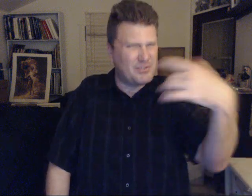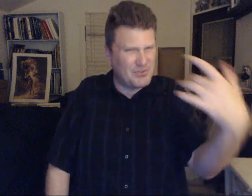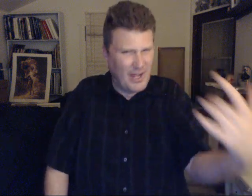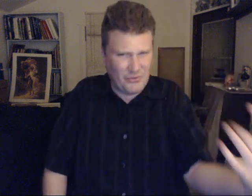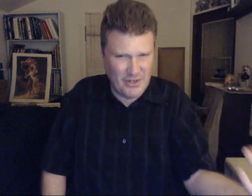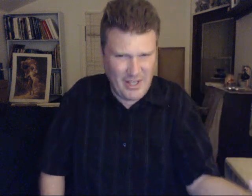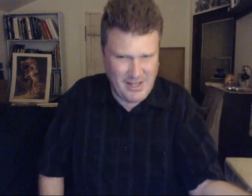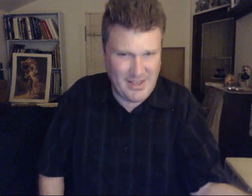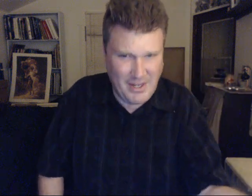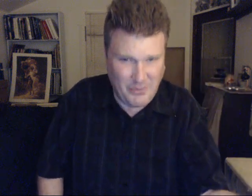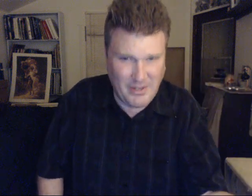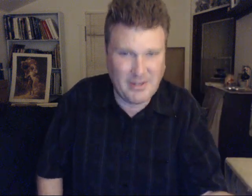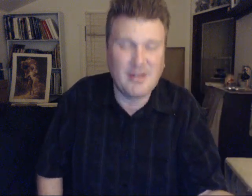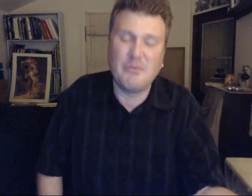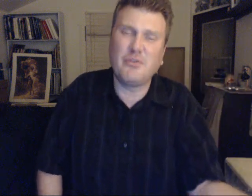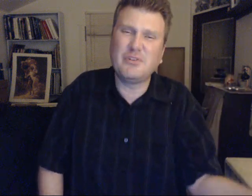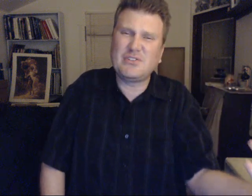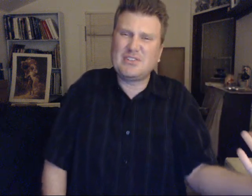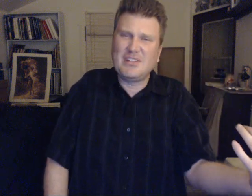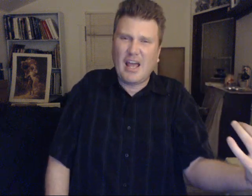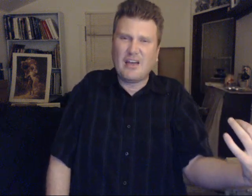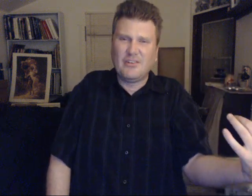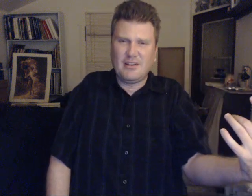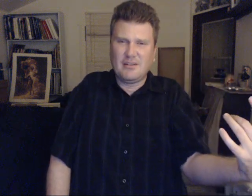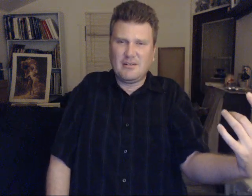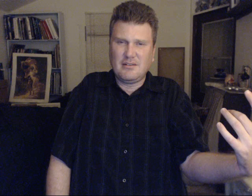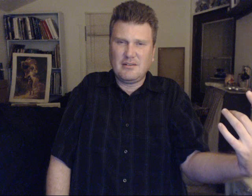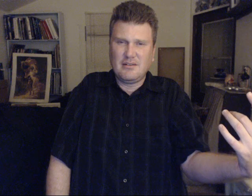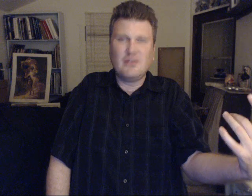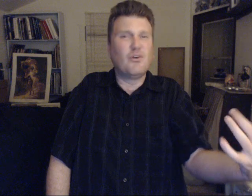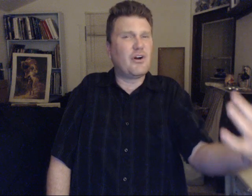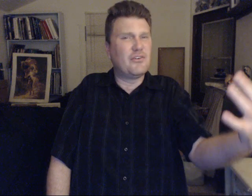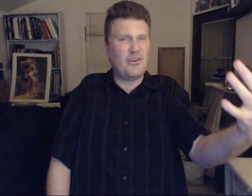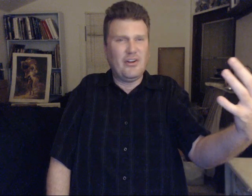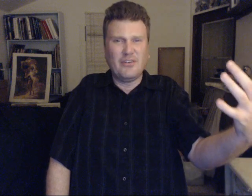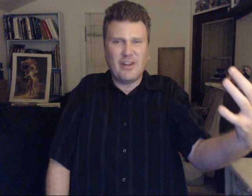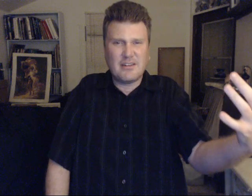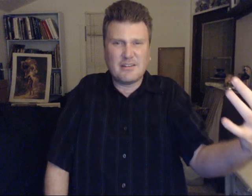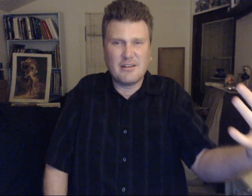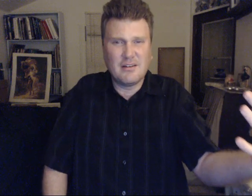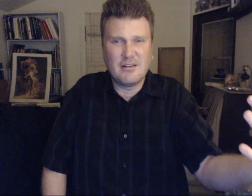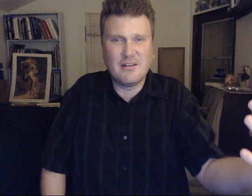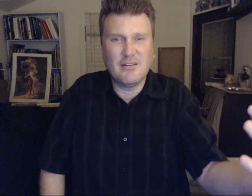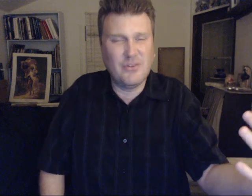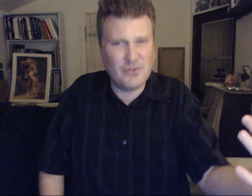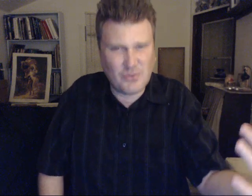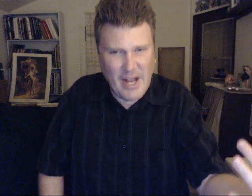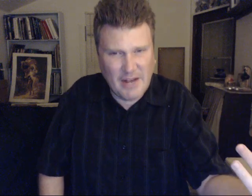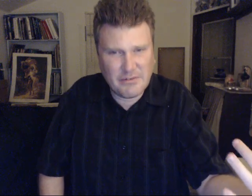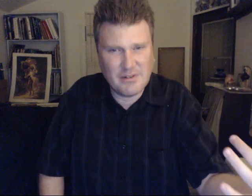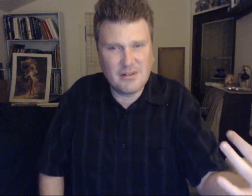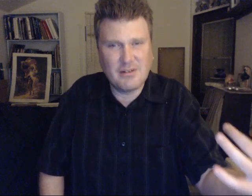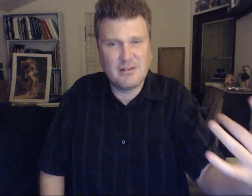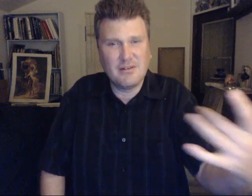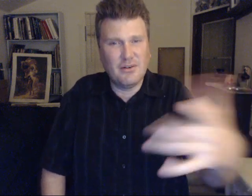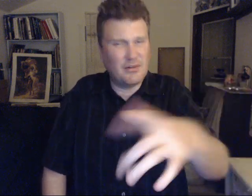do not. Look at it. That way. But if you wish. To see an alien. Look on your internet. Your giraffe. Your.